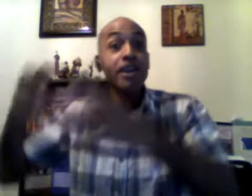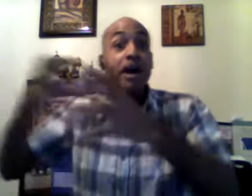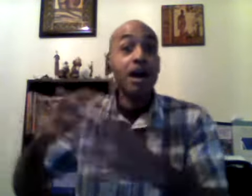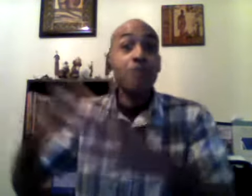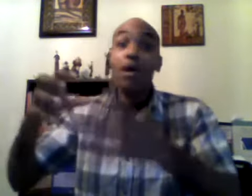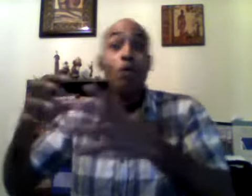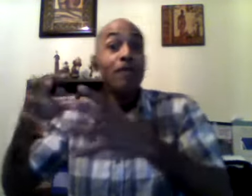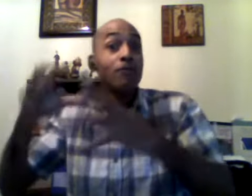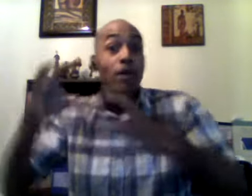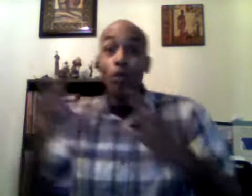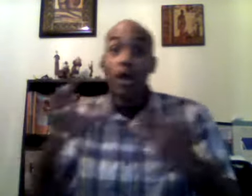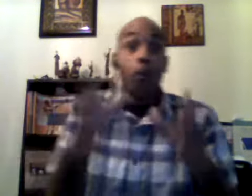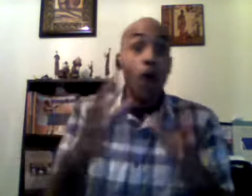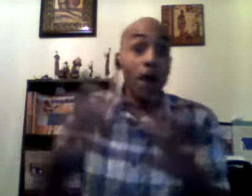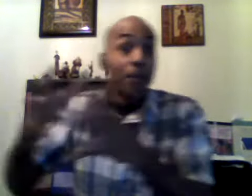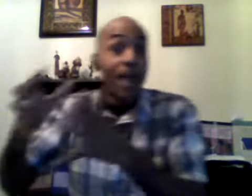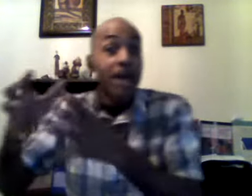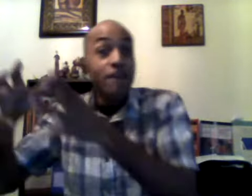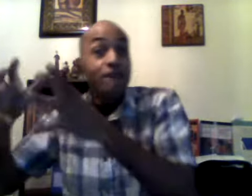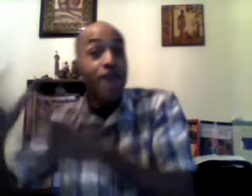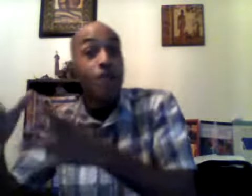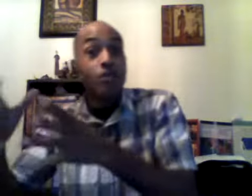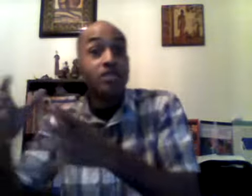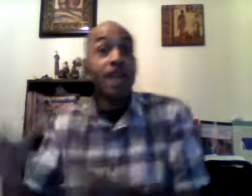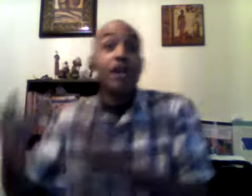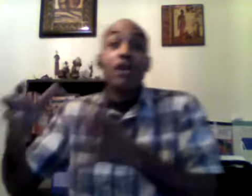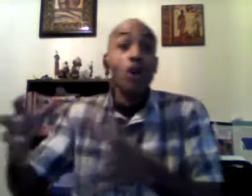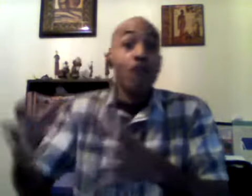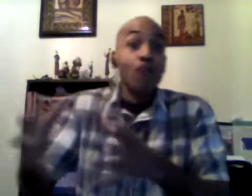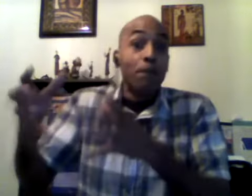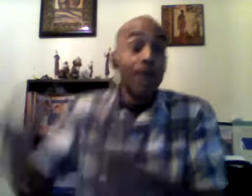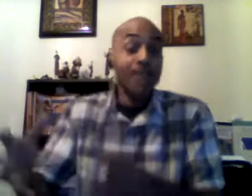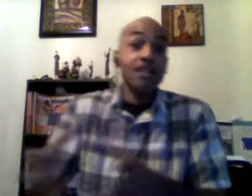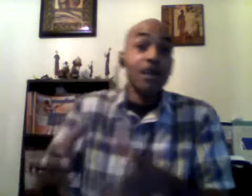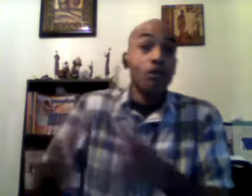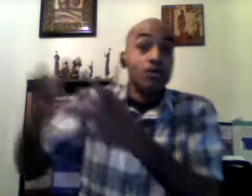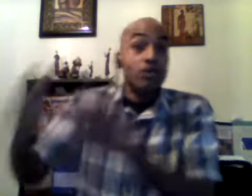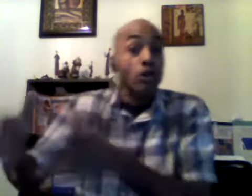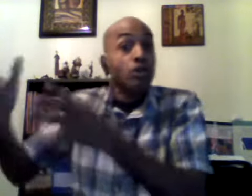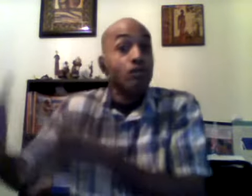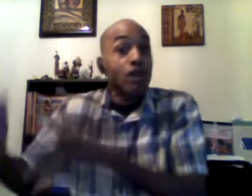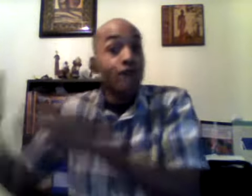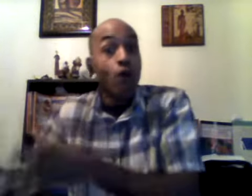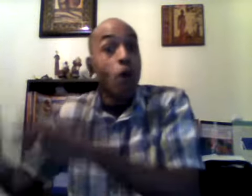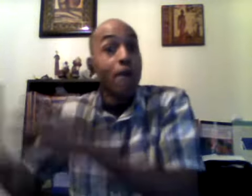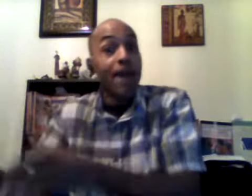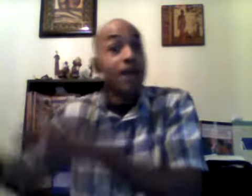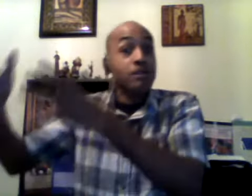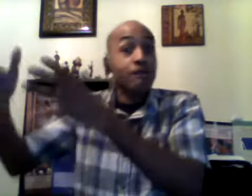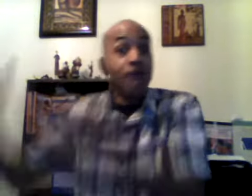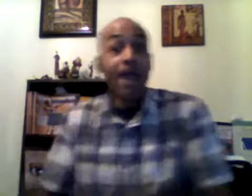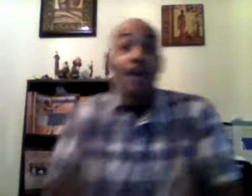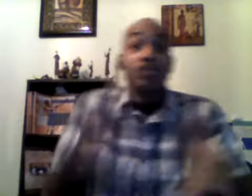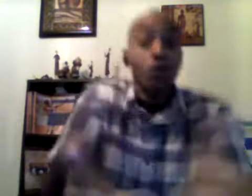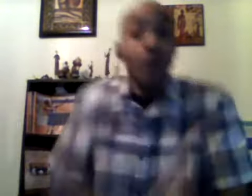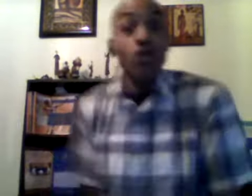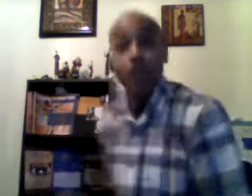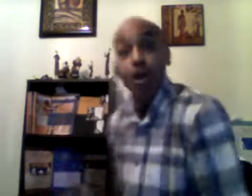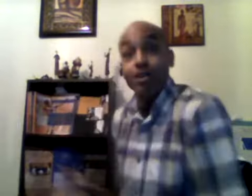up with where one pound of fat was that you're replacing it with two three four pounds of fat so when you go to